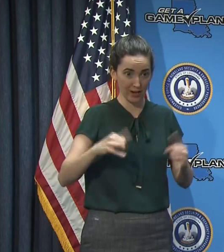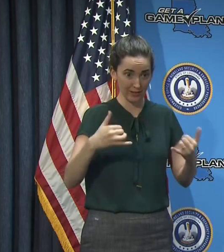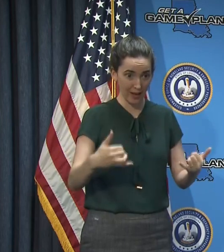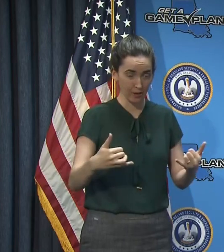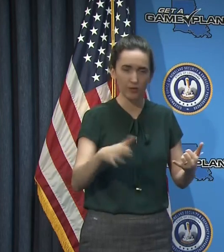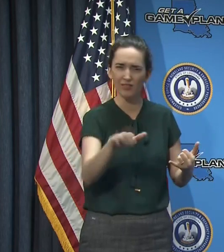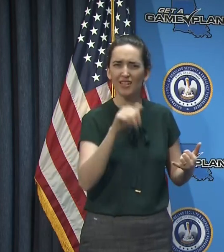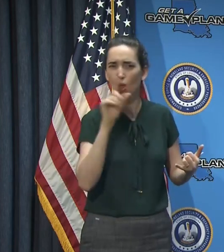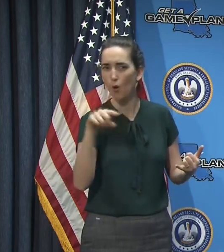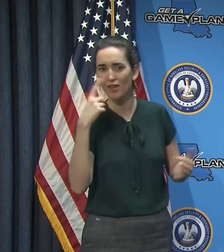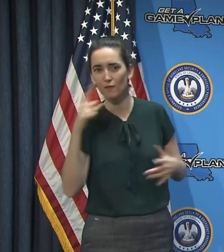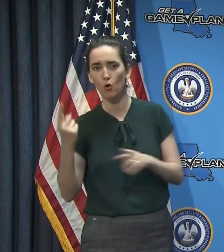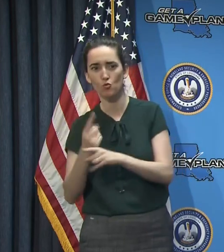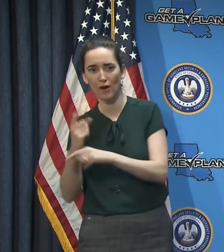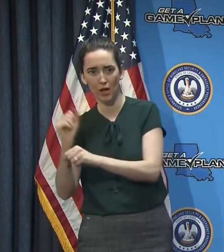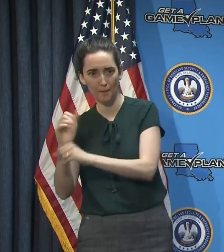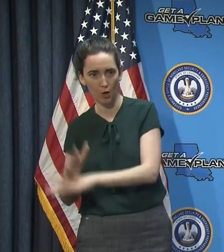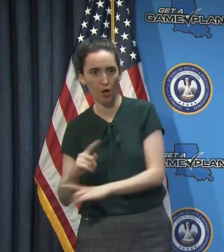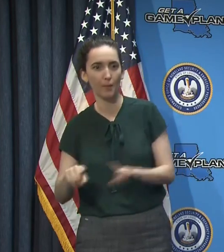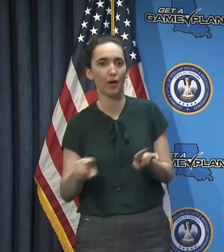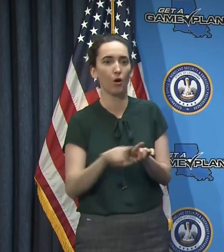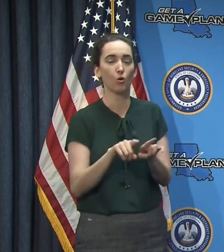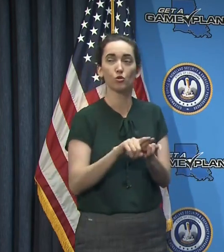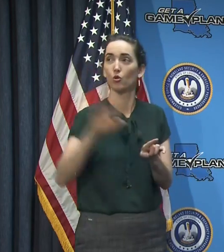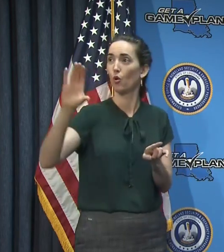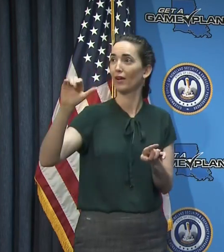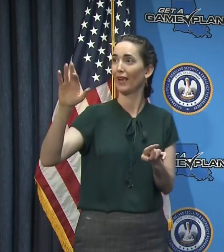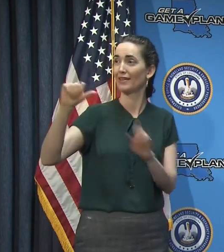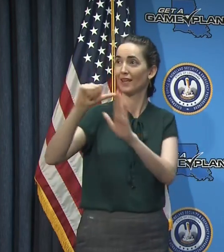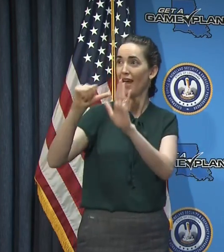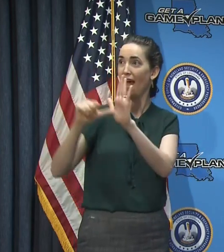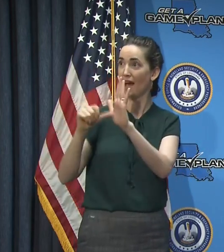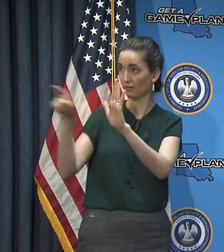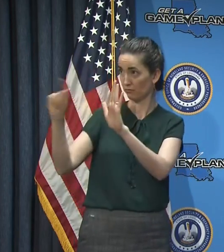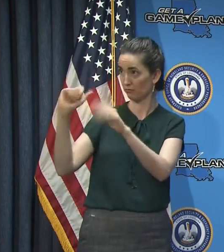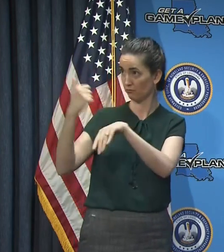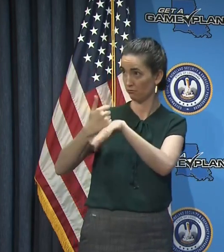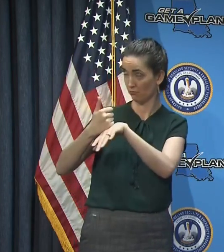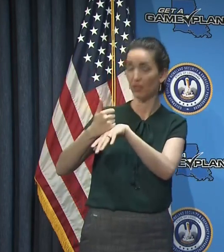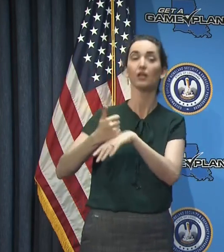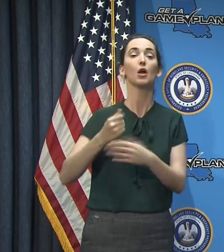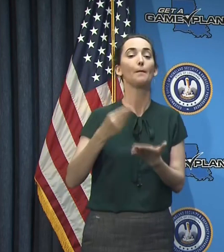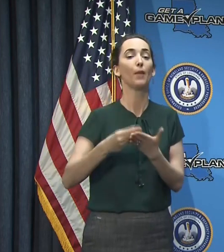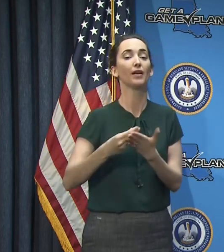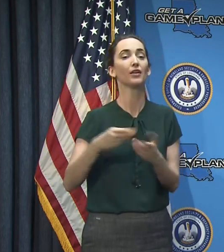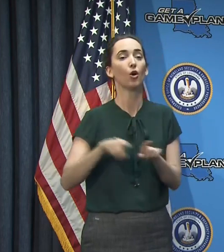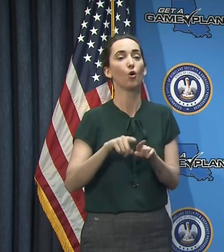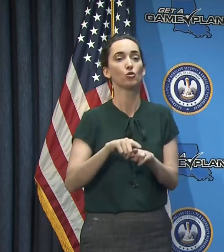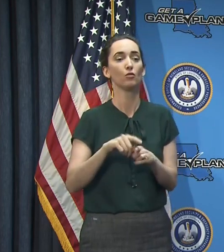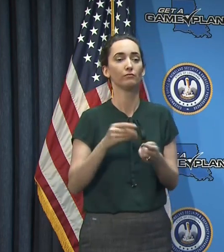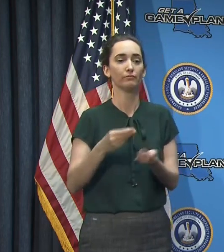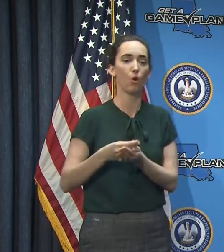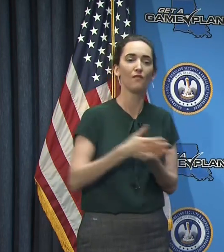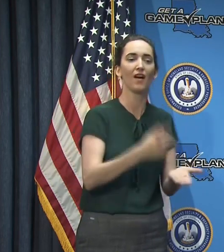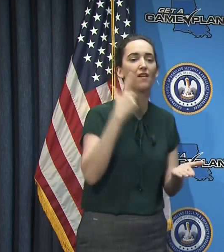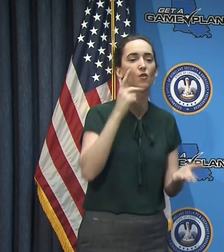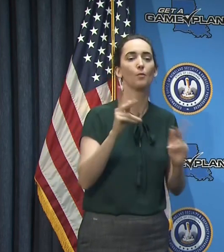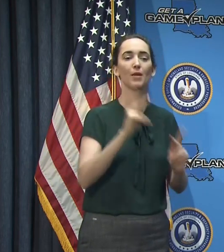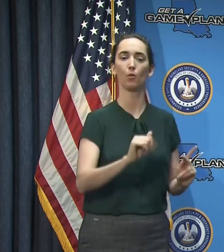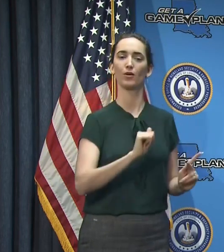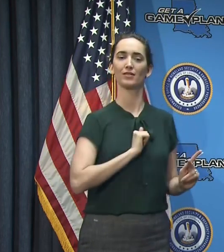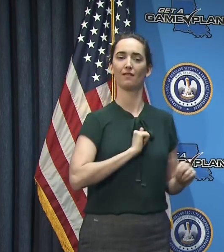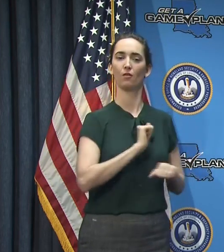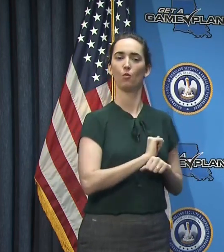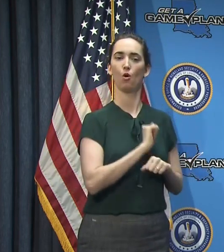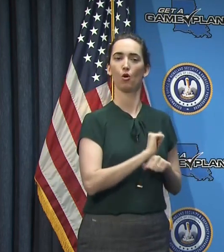benefit, but in this case, because of the CARES Act, this money will also be made available to individuals who are